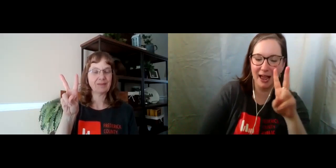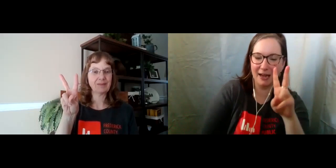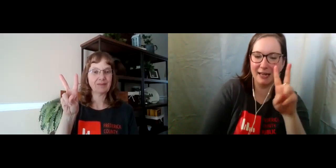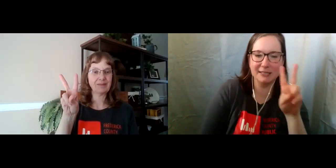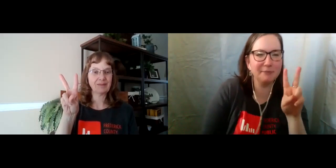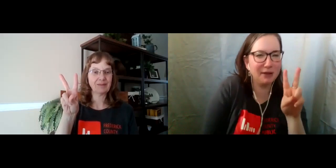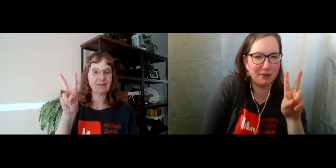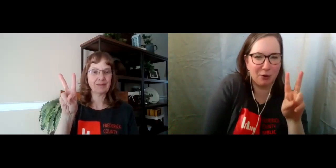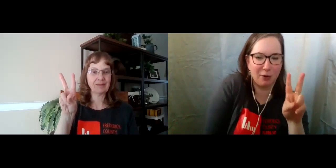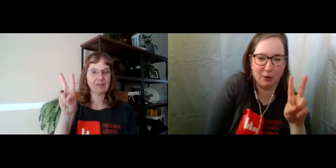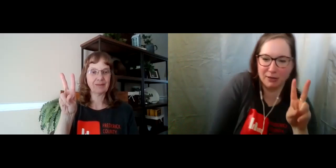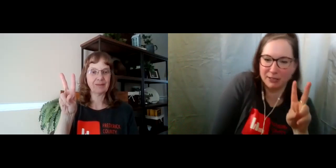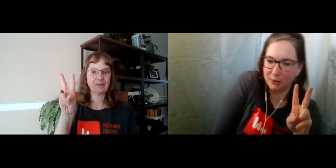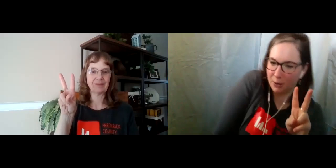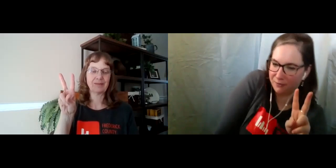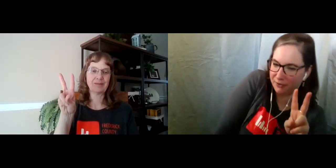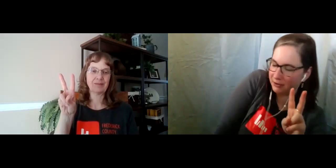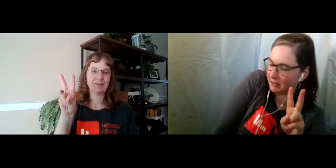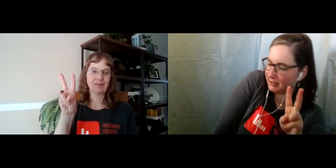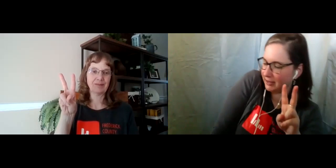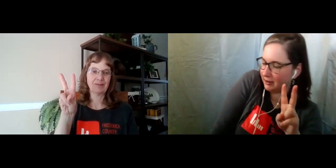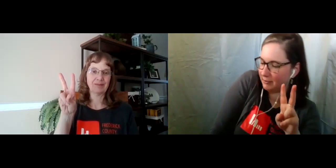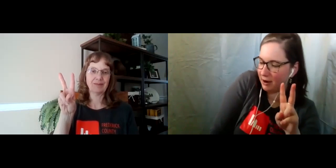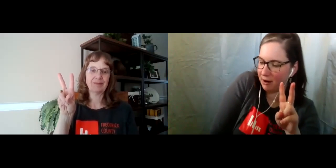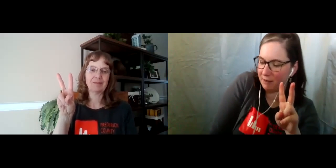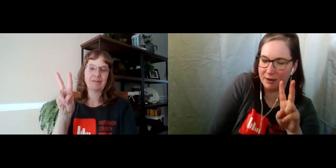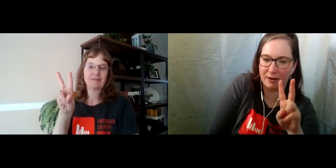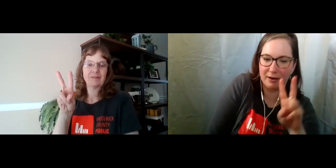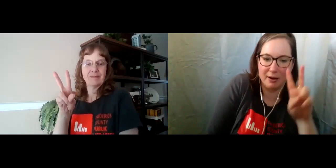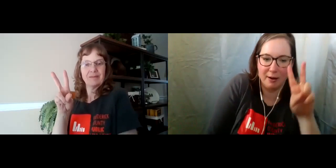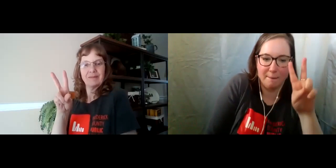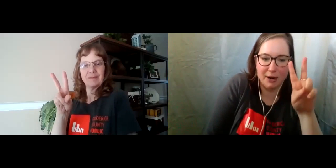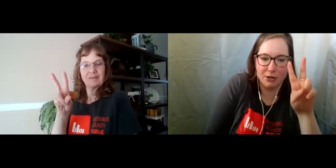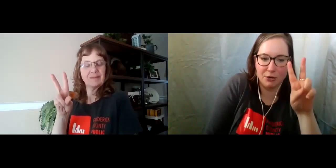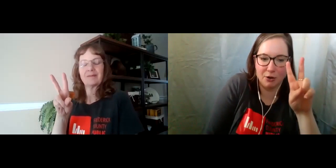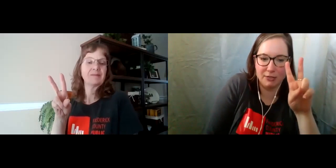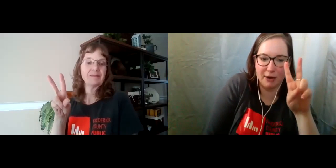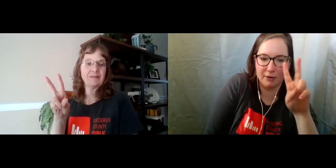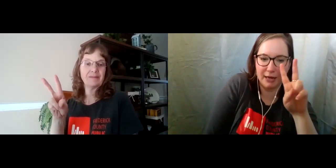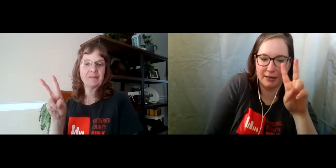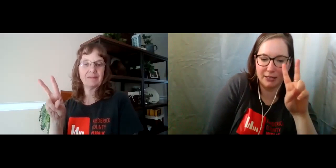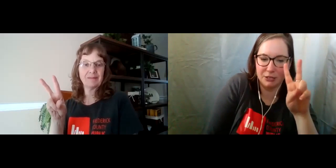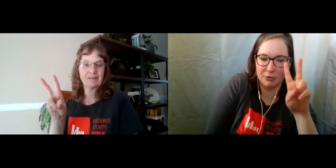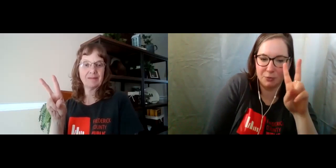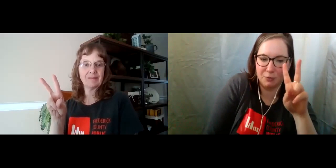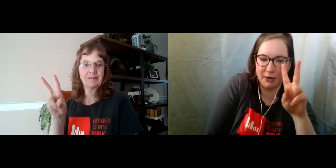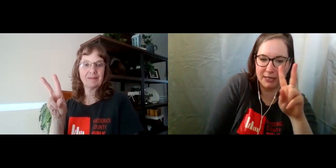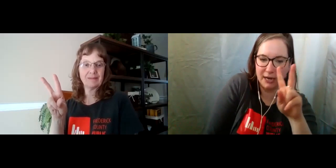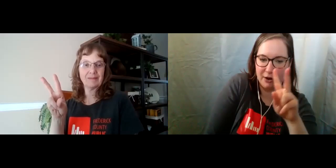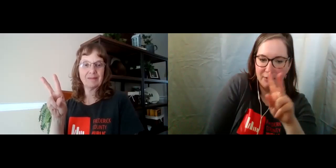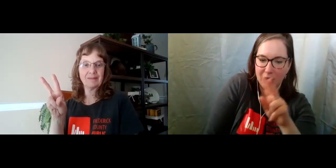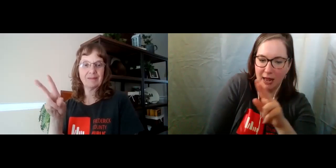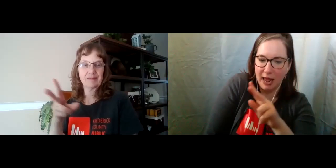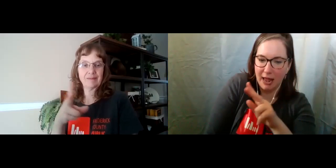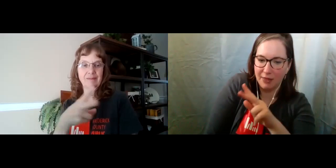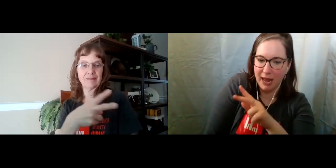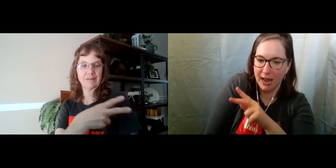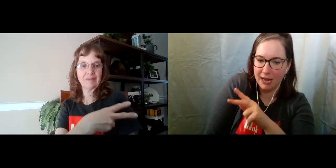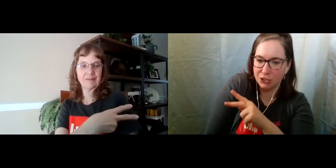it's a bit of a quick one. So hopefully you can see it on my arm here. But you go down like this. just bring it down. And then as you